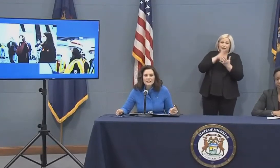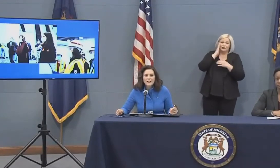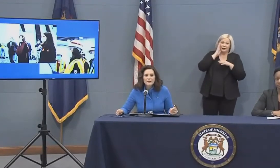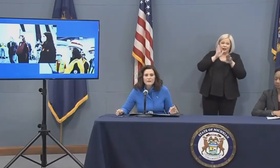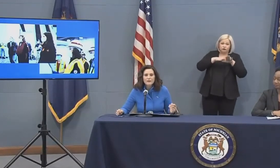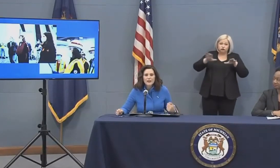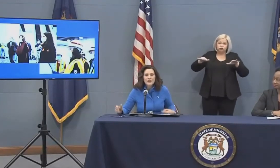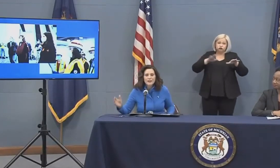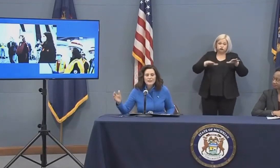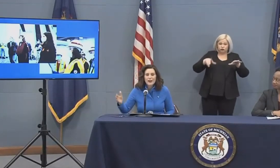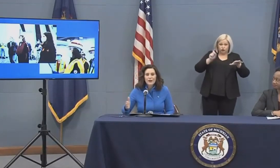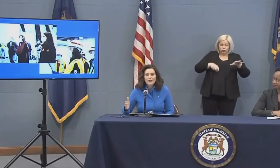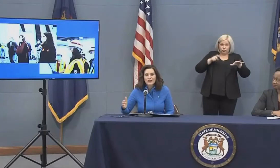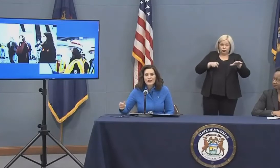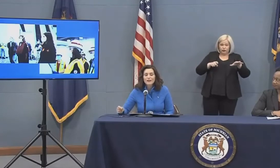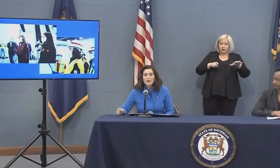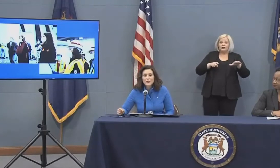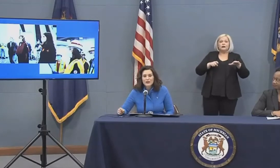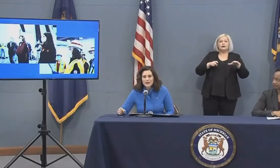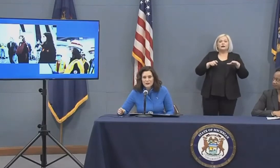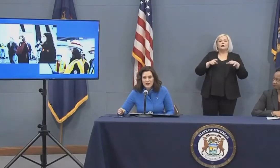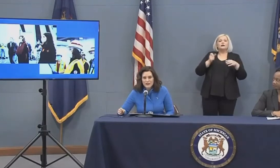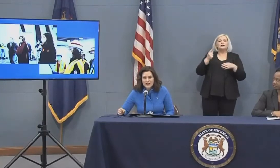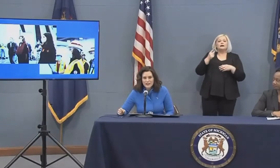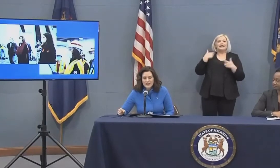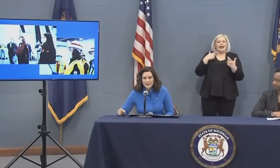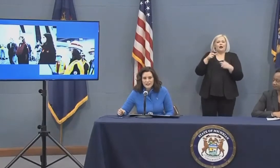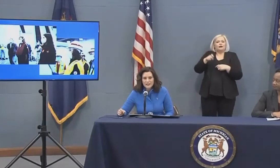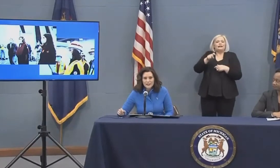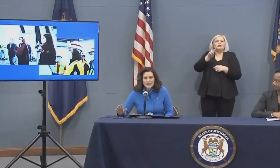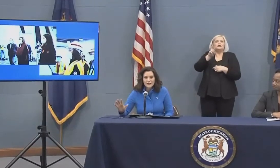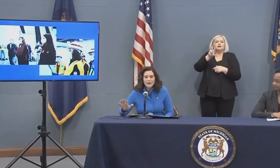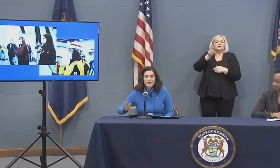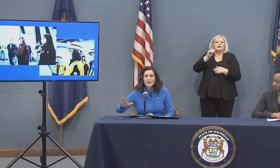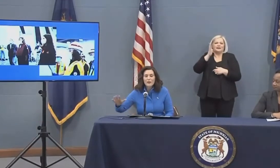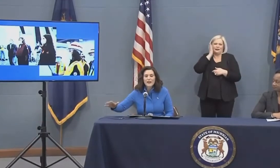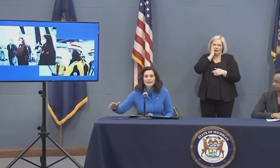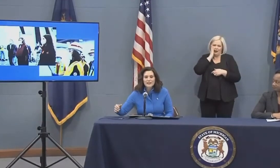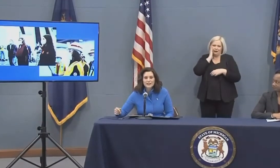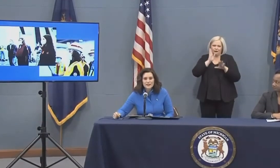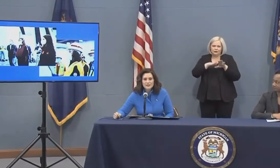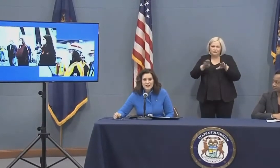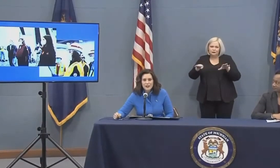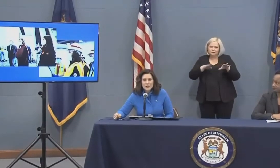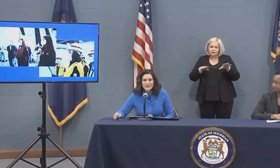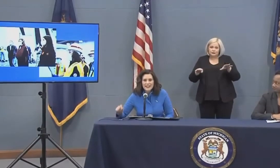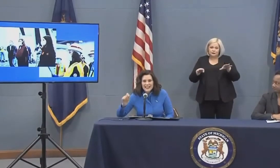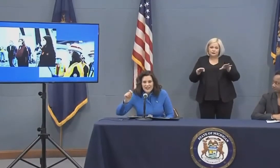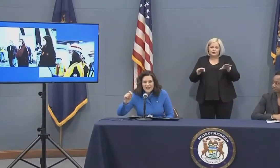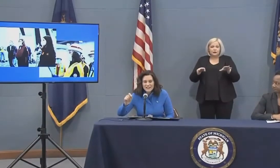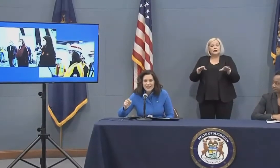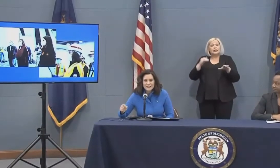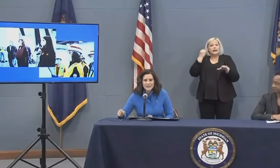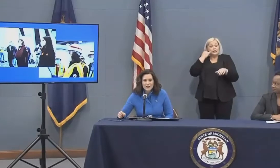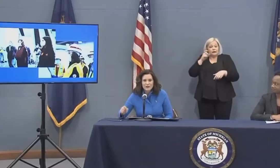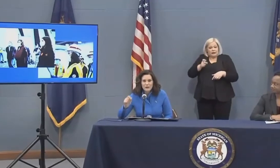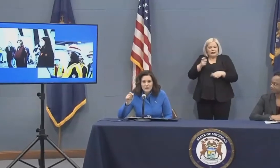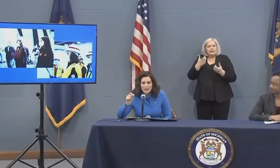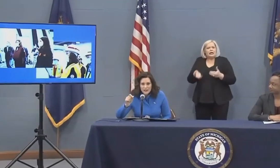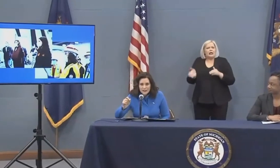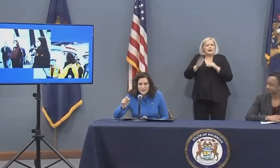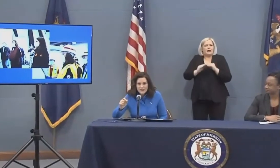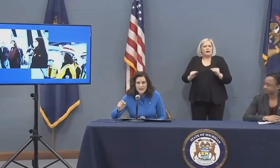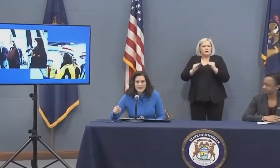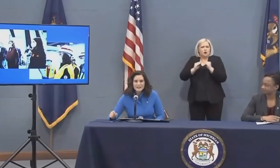facility, is now a 250-bed facility. We'll have the capacity to increase that if it's necessary,